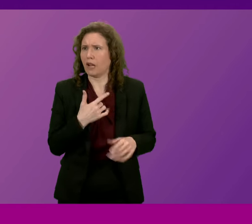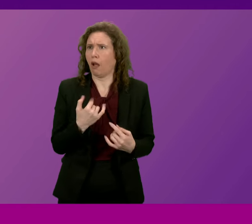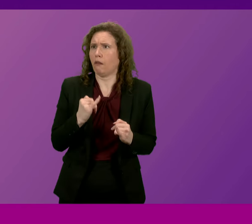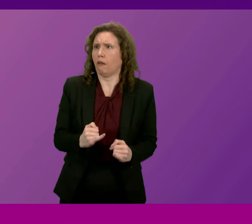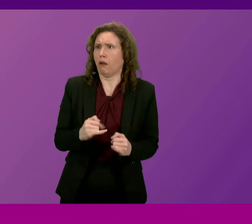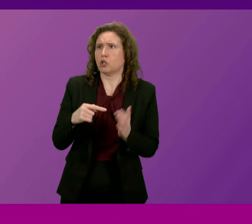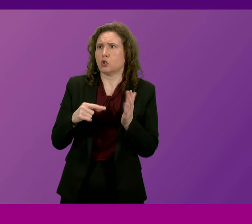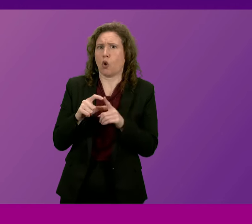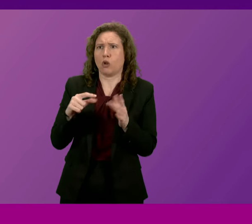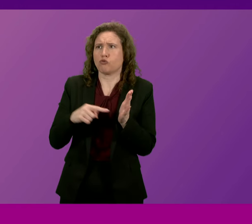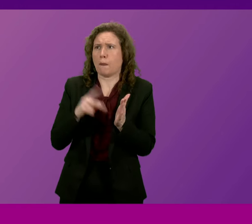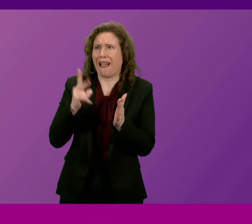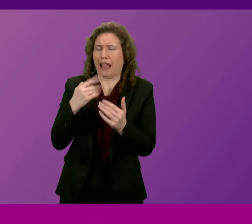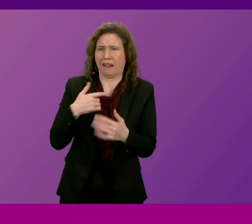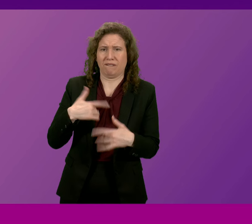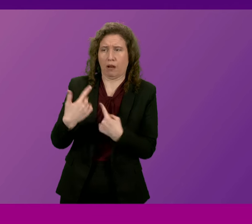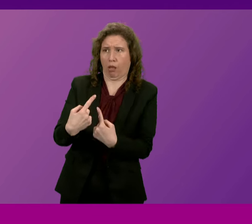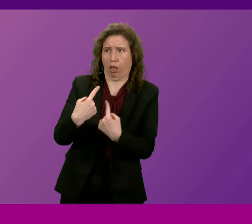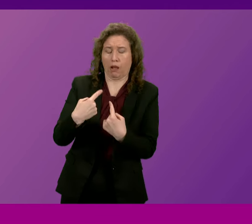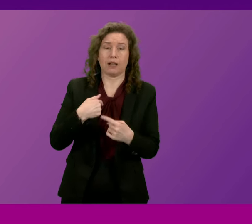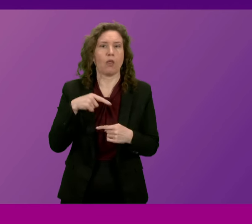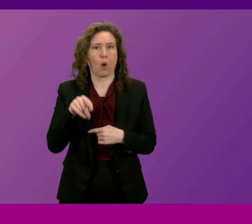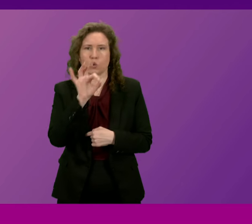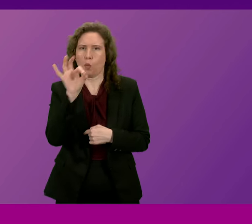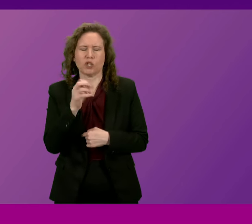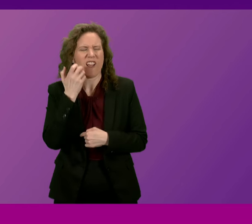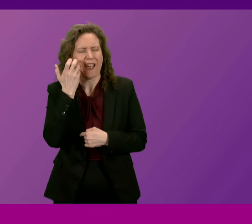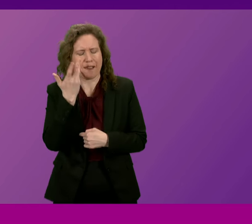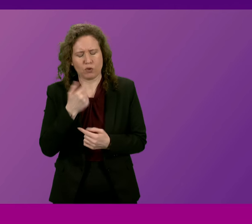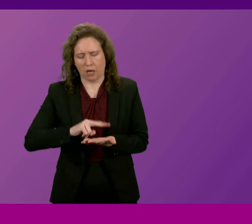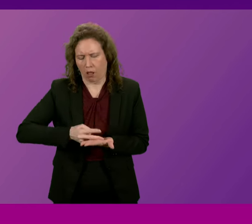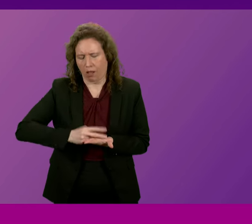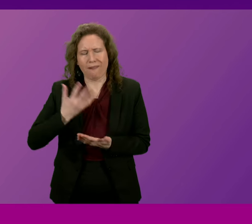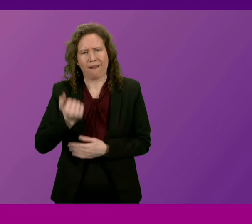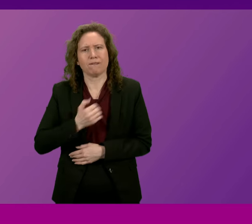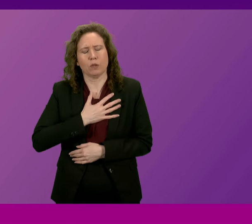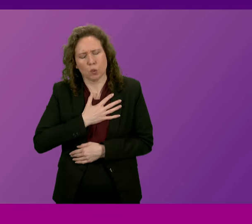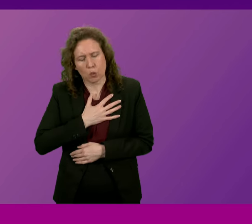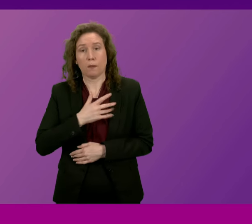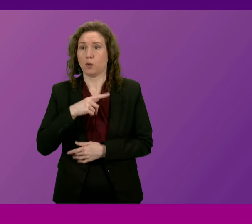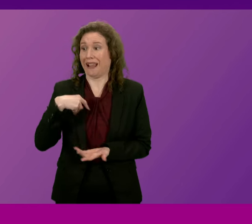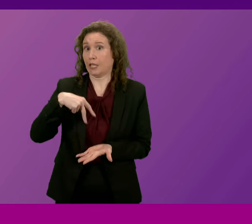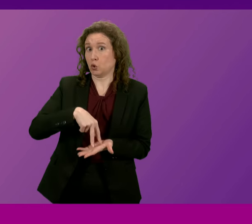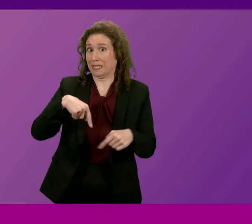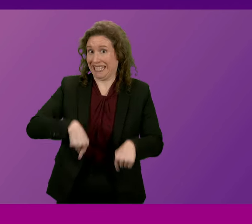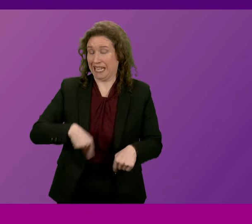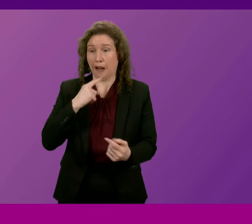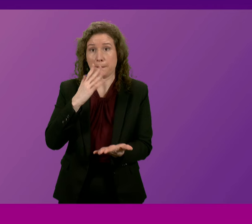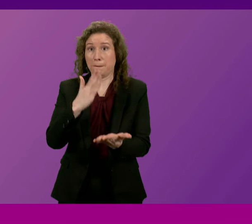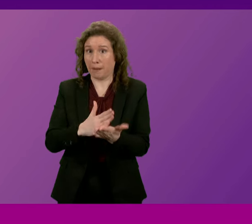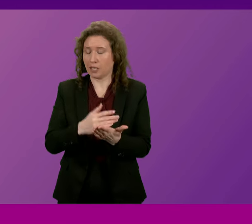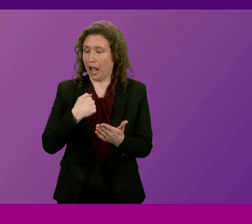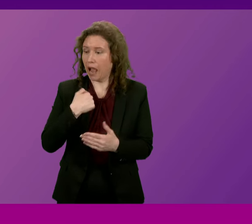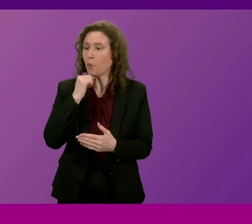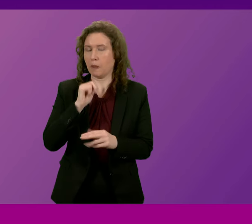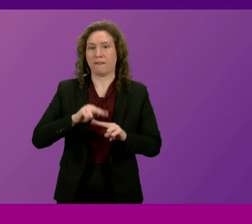threat, are questions and concerns that I wrestle with every single day as First Minister. Because I stood here and I pledged to be